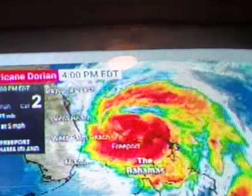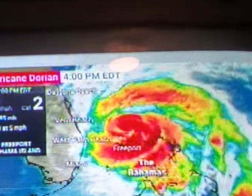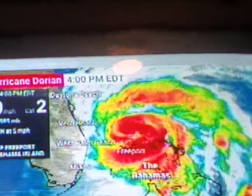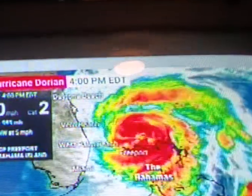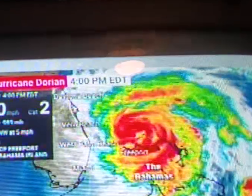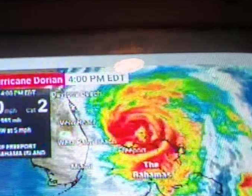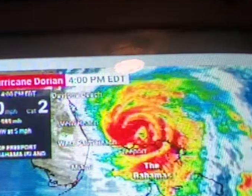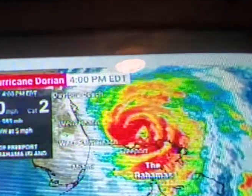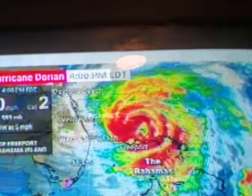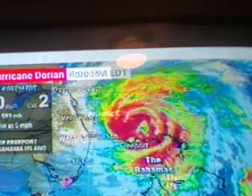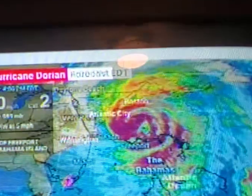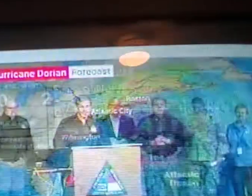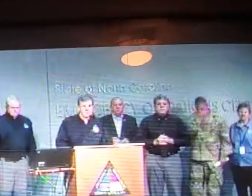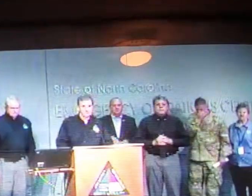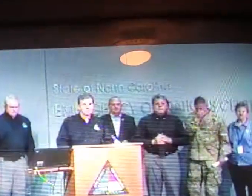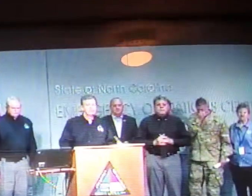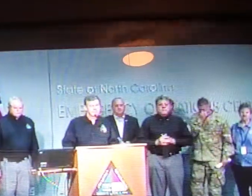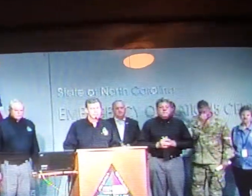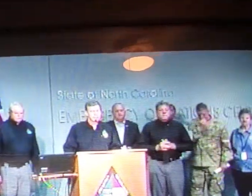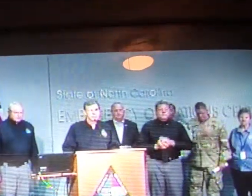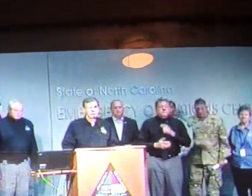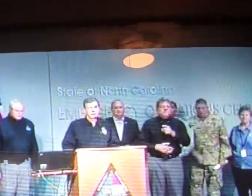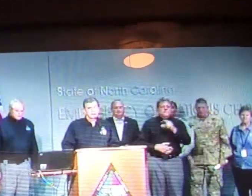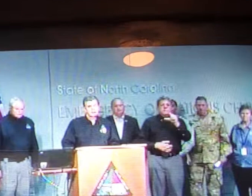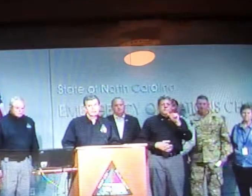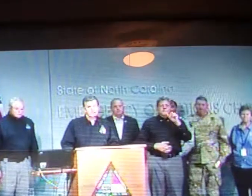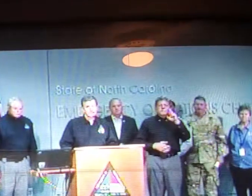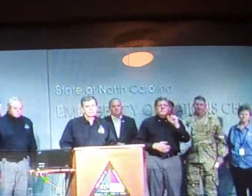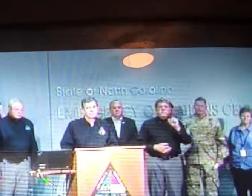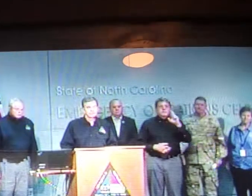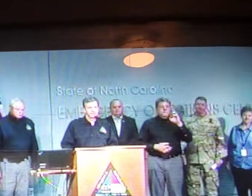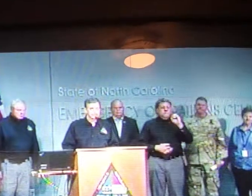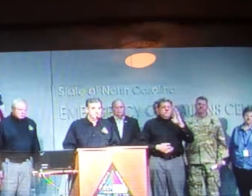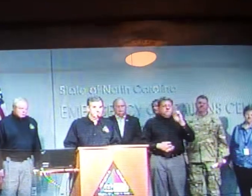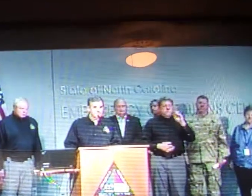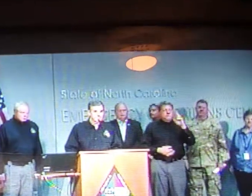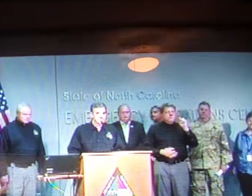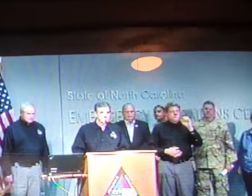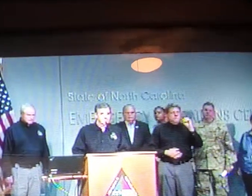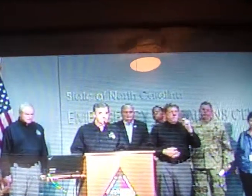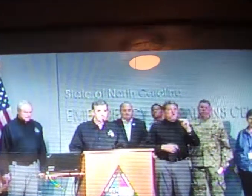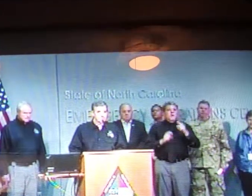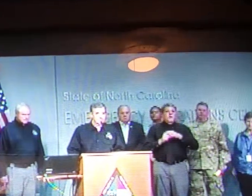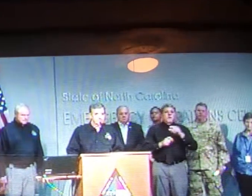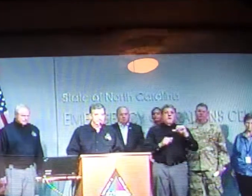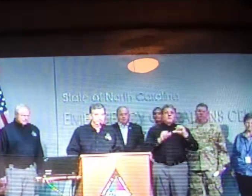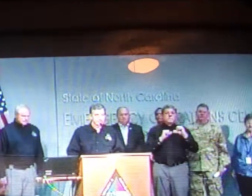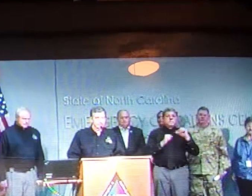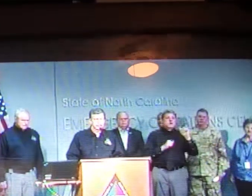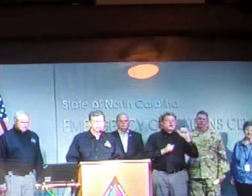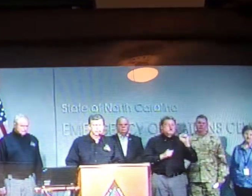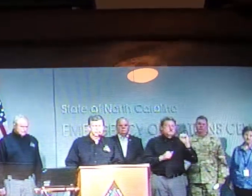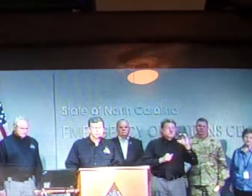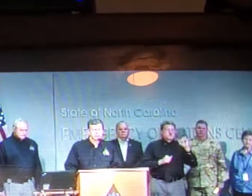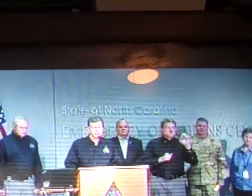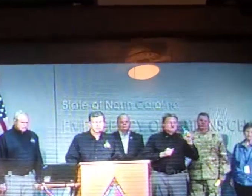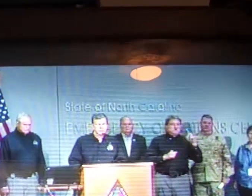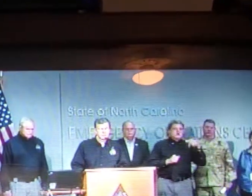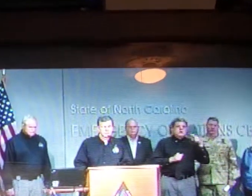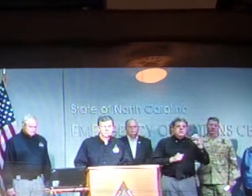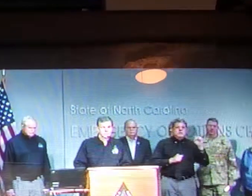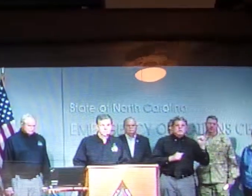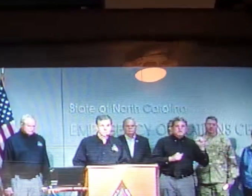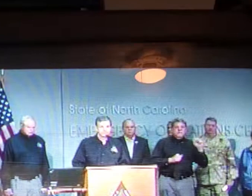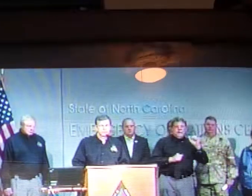But pray for the people who went through the hurricane in the Bahamas. Pray for the people in Georgia to the